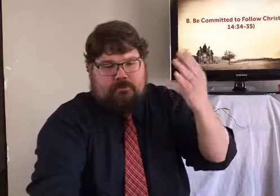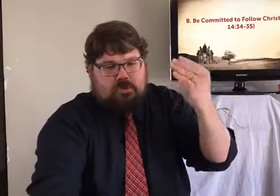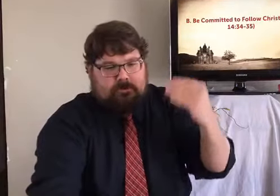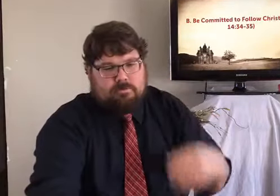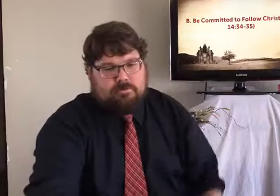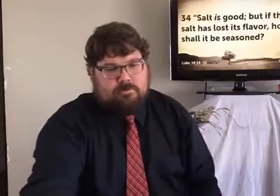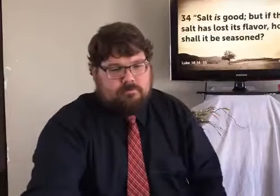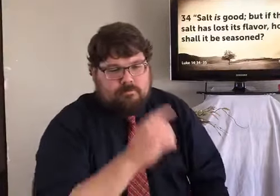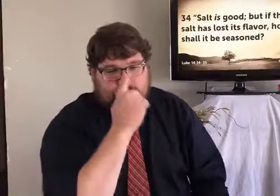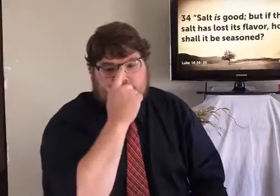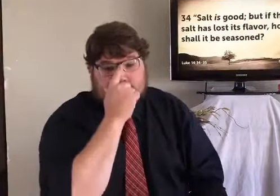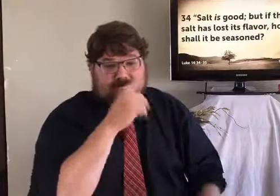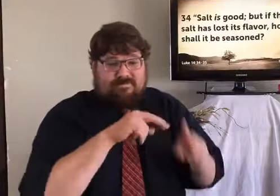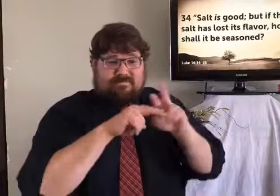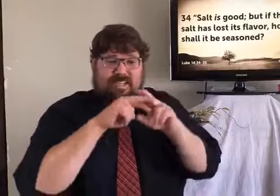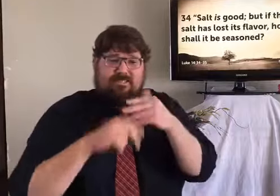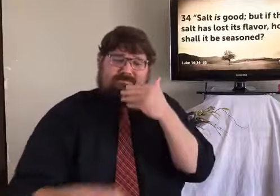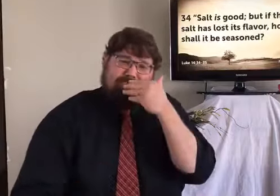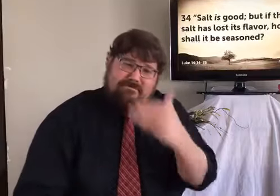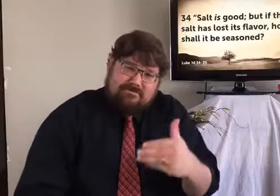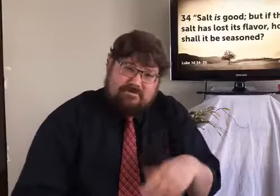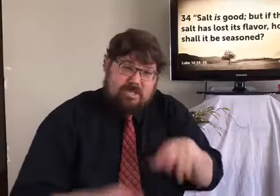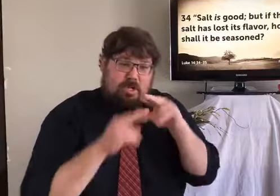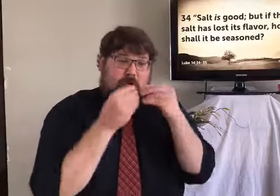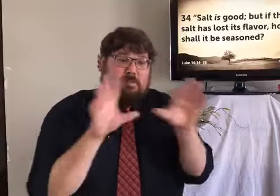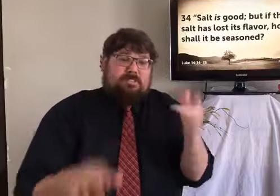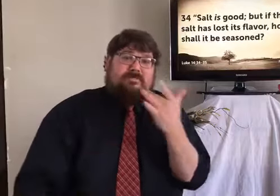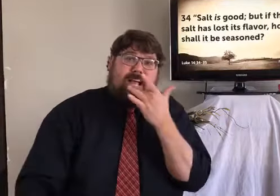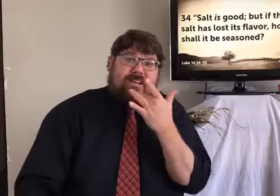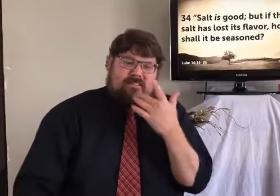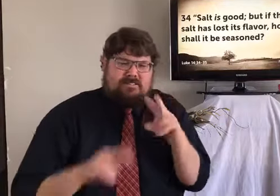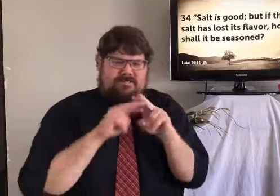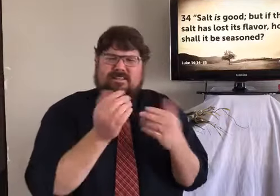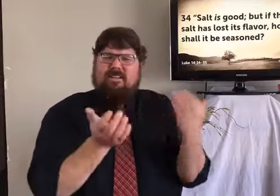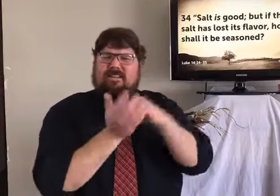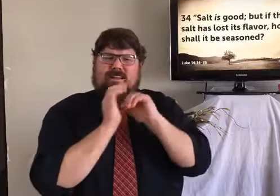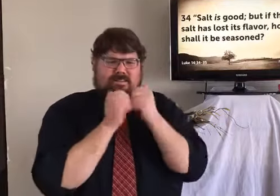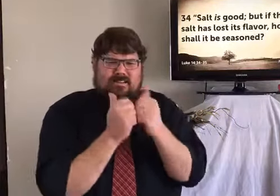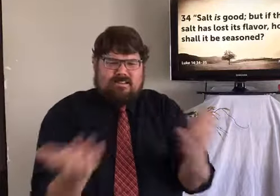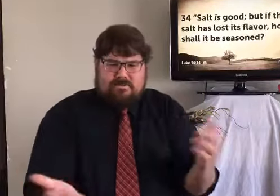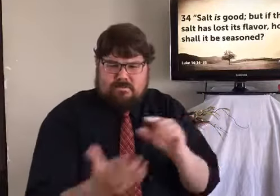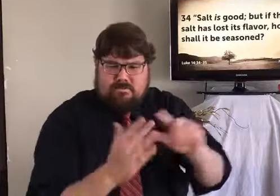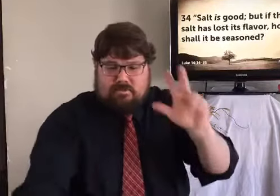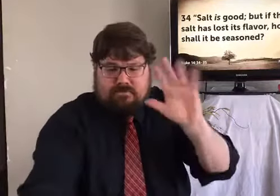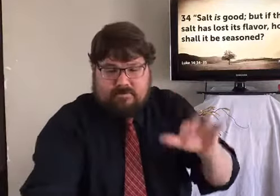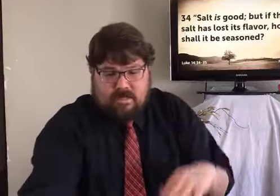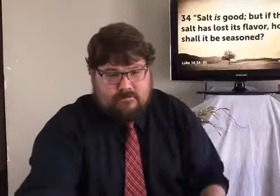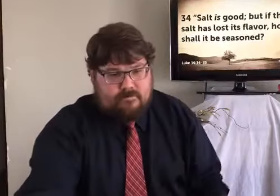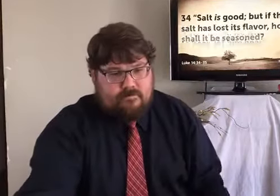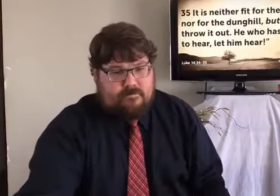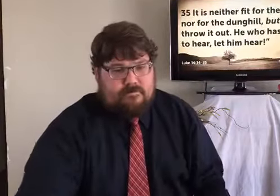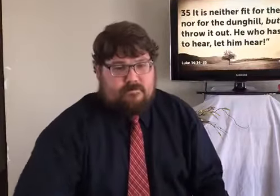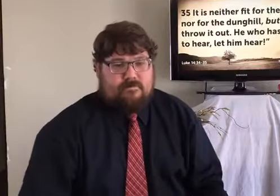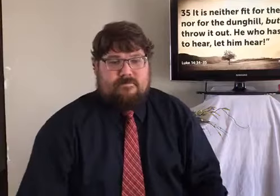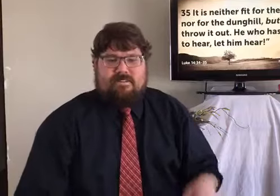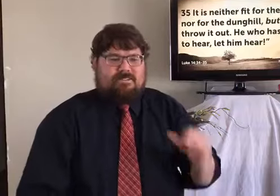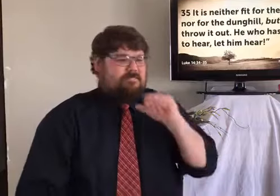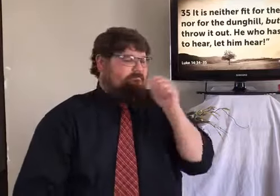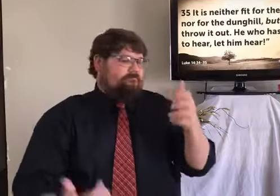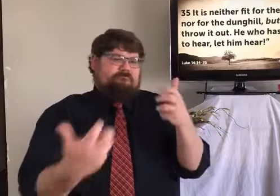You might recognize these verses because, yes, we talked about them two weeks ago. Salt is good, but if the salt has lost its flavor,